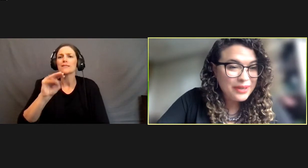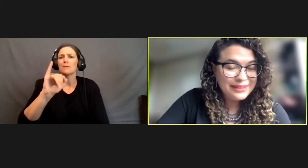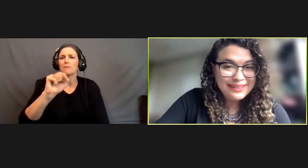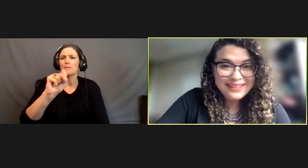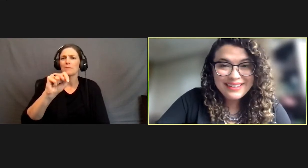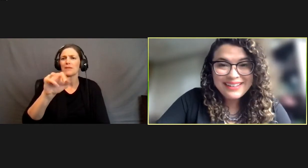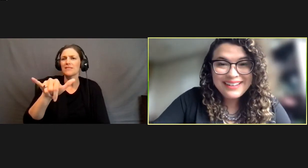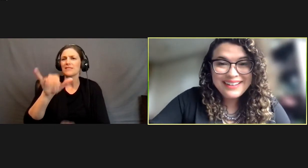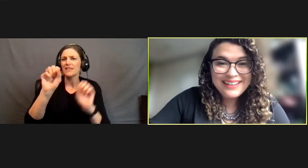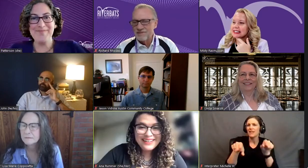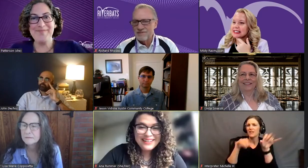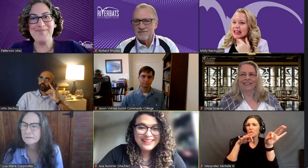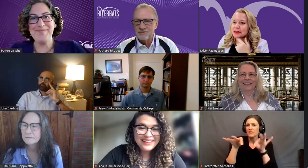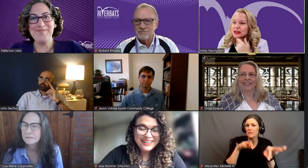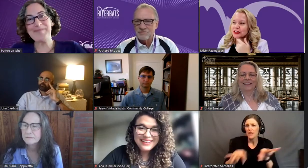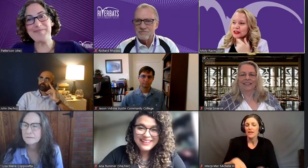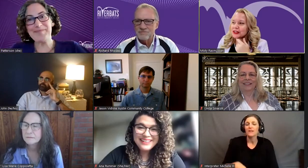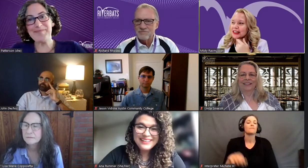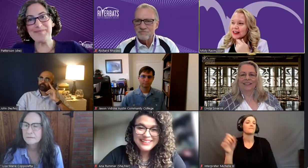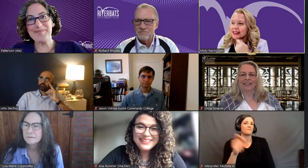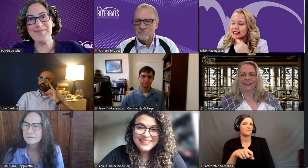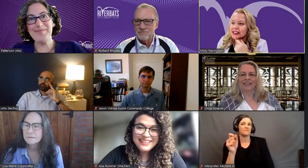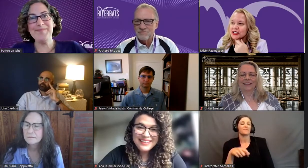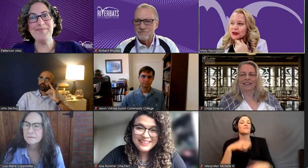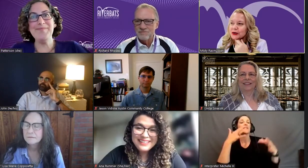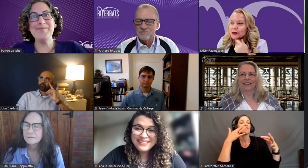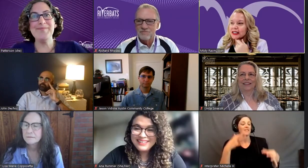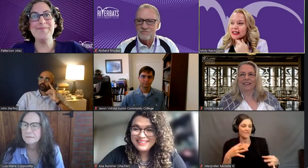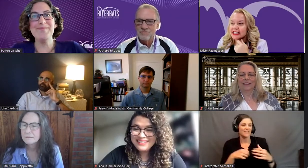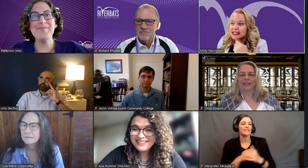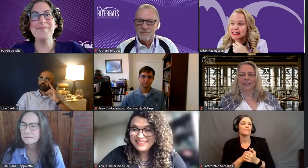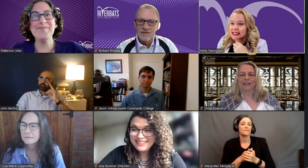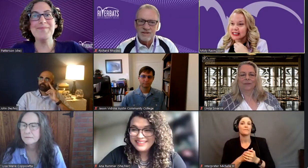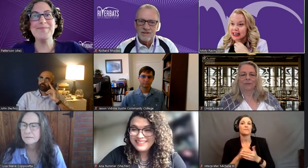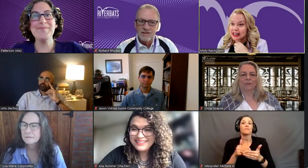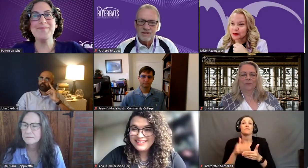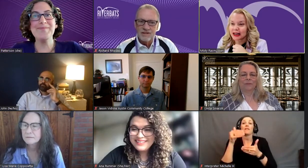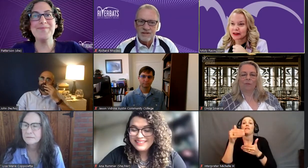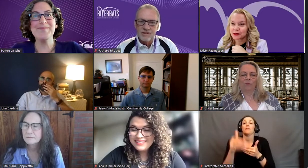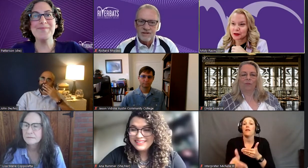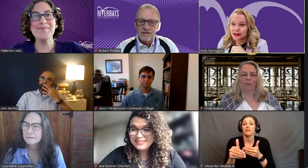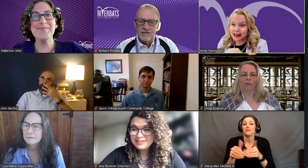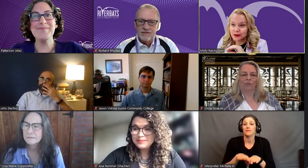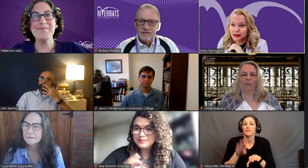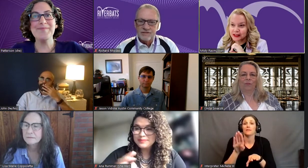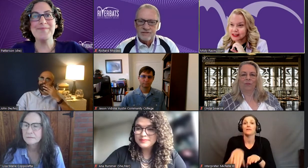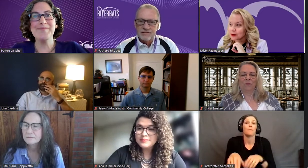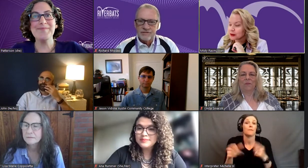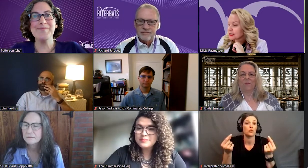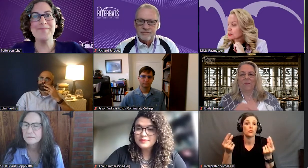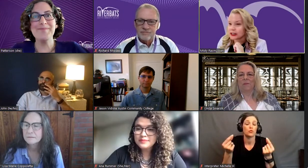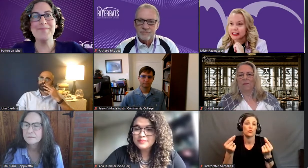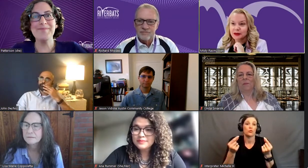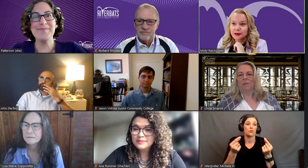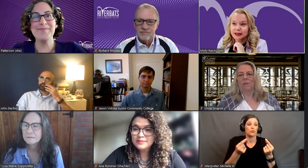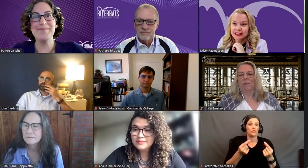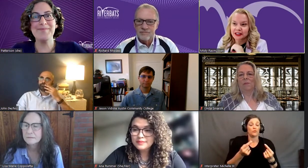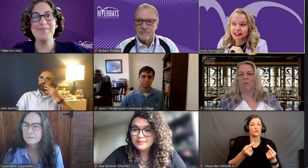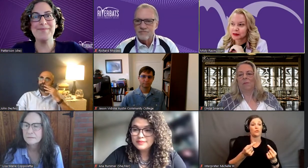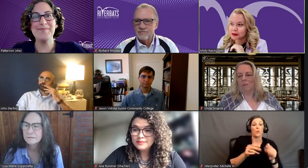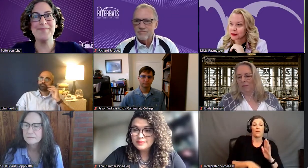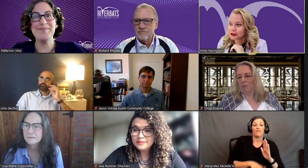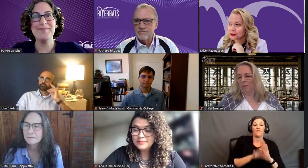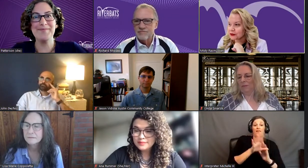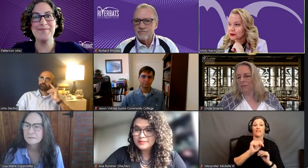take that one? Yes, absolutely, Ana. So the next step after we find out what this topic is going to be